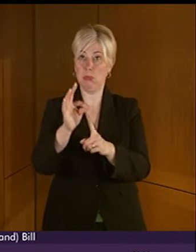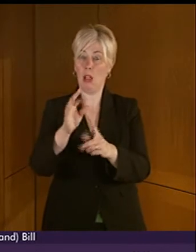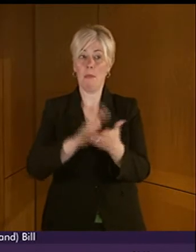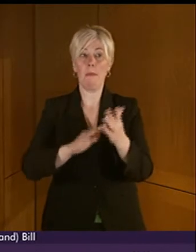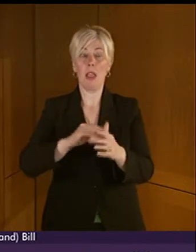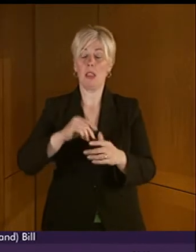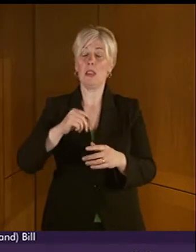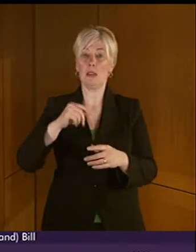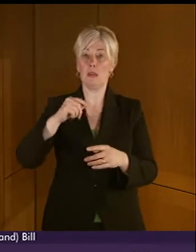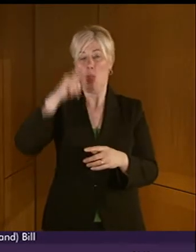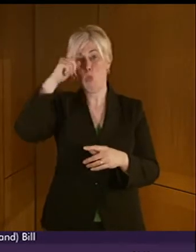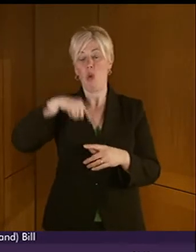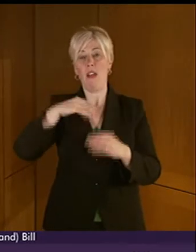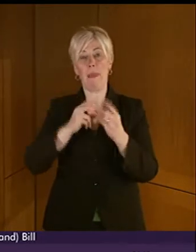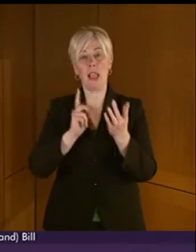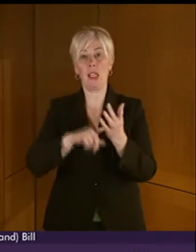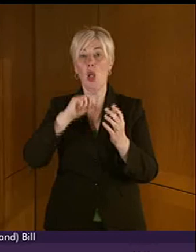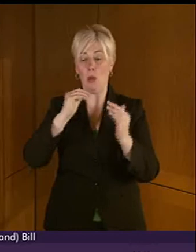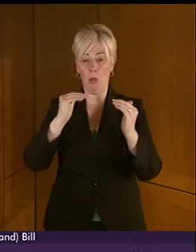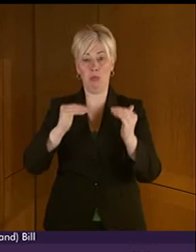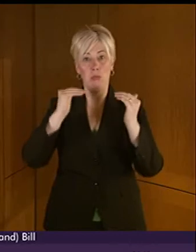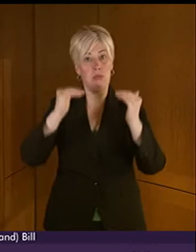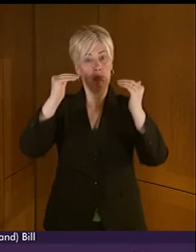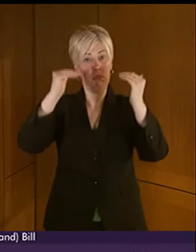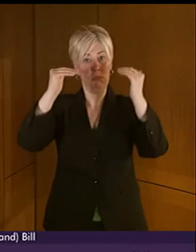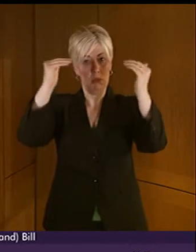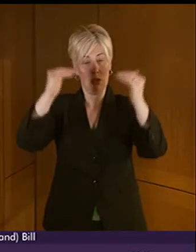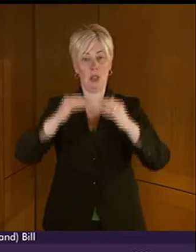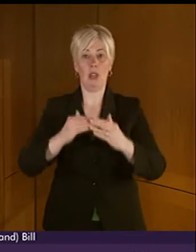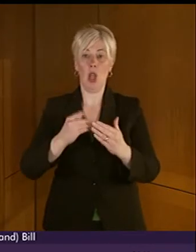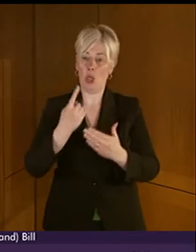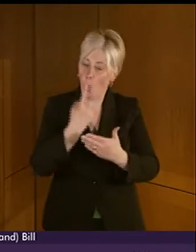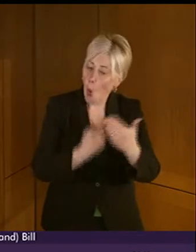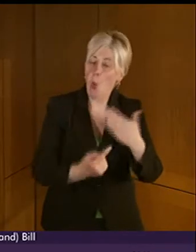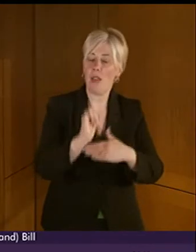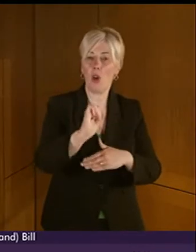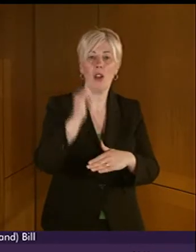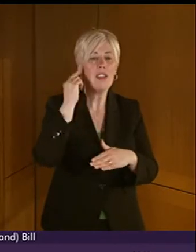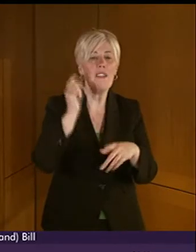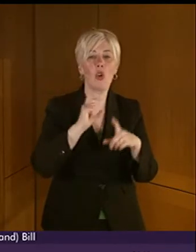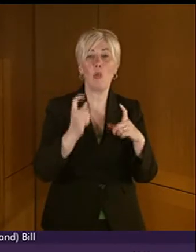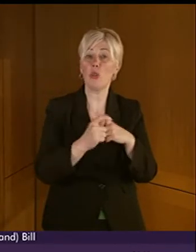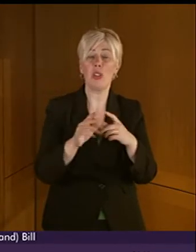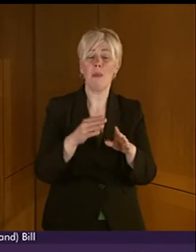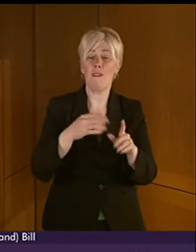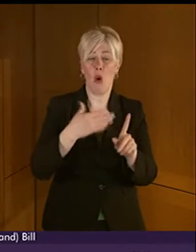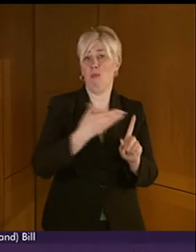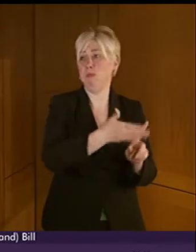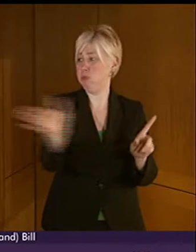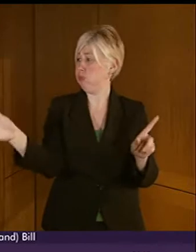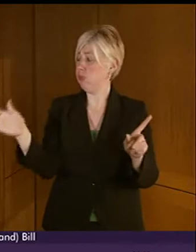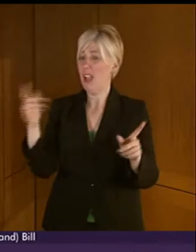of the bill and its benefits to not just, not just the deaf community, but indeed to the wider community,